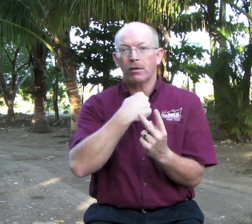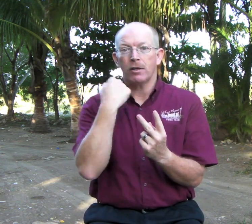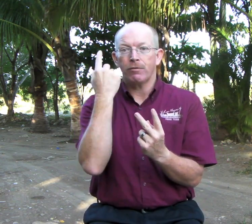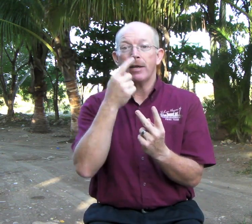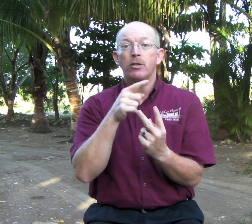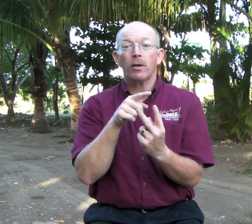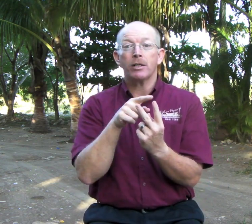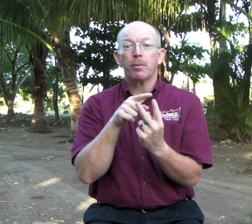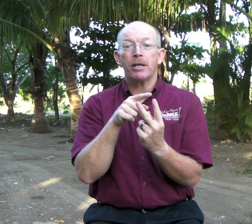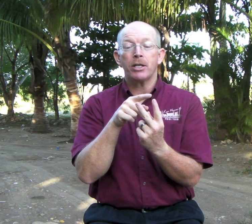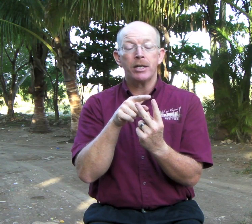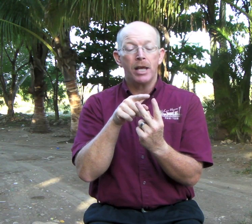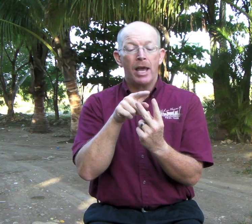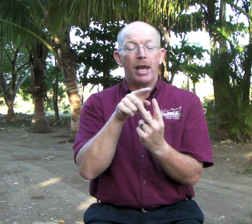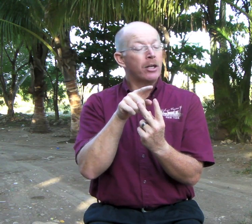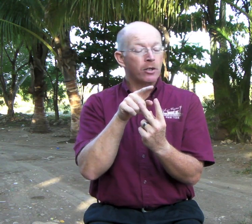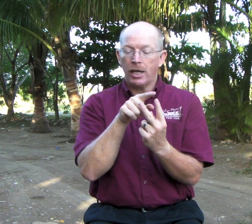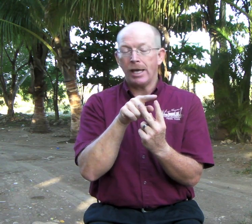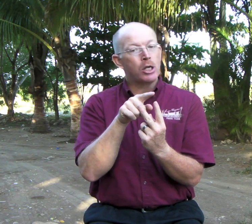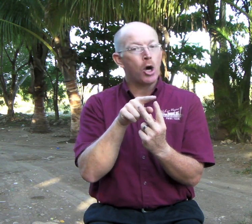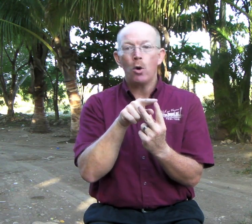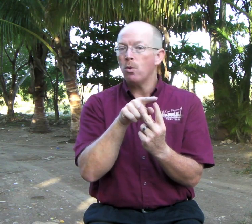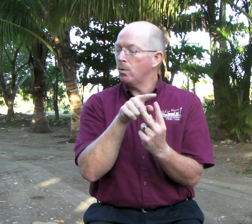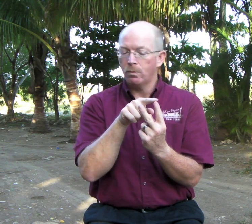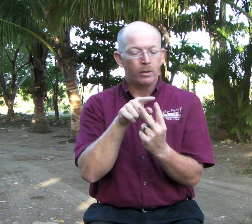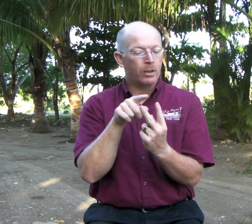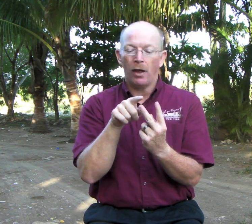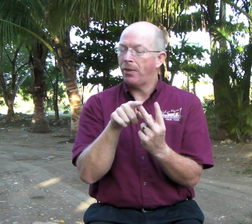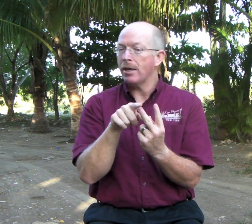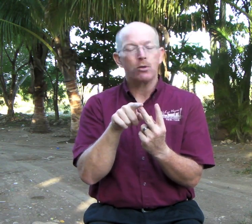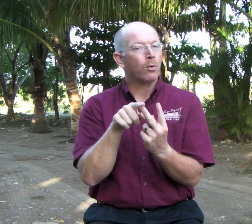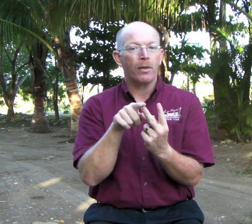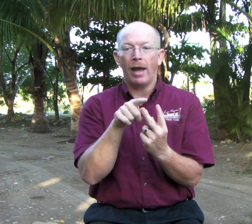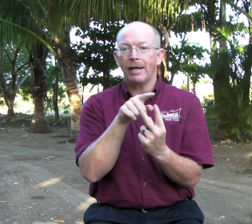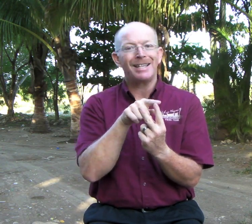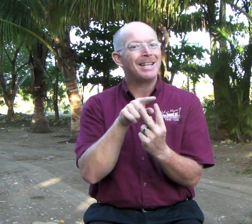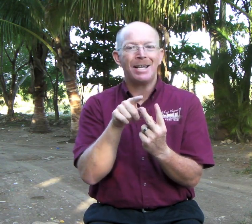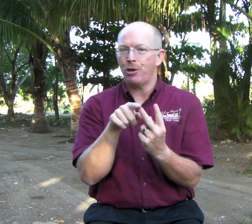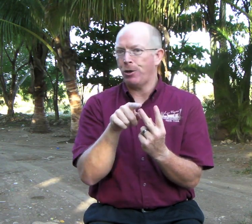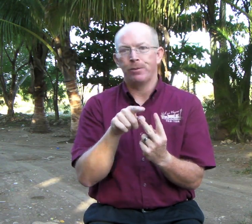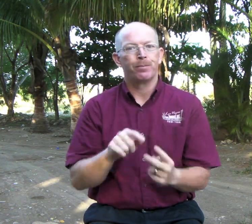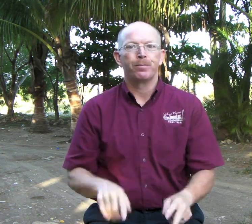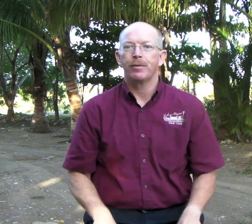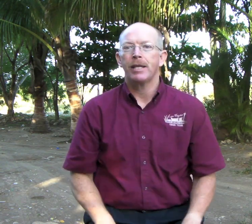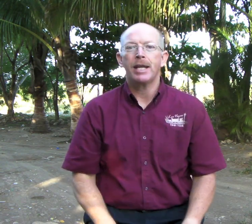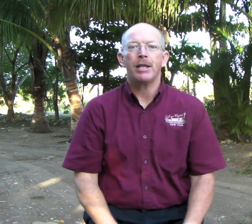facial expression. You're saying no. Not this or that. Neither. Neither.